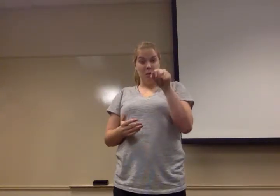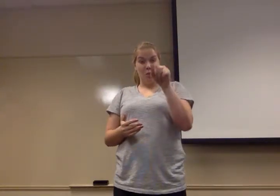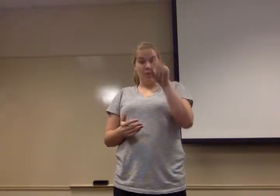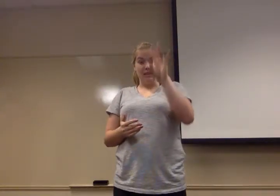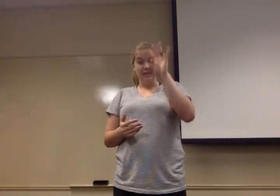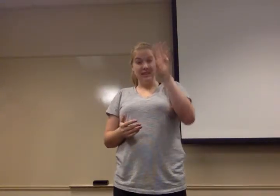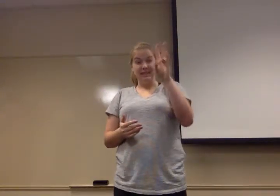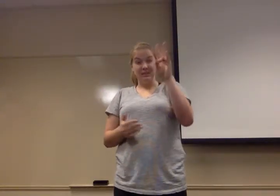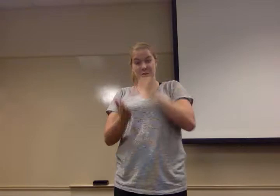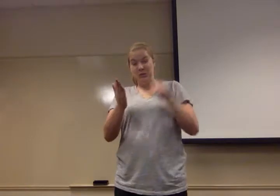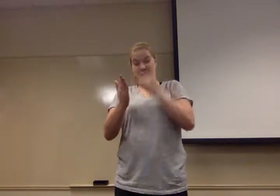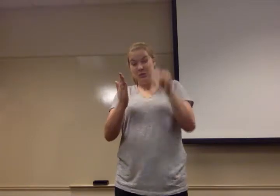of time.